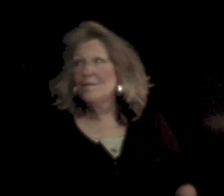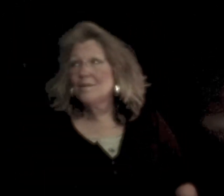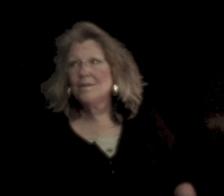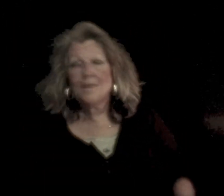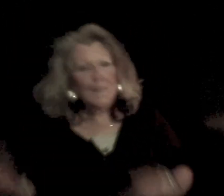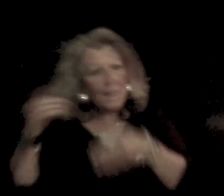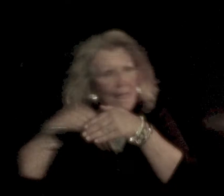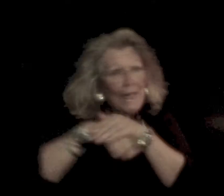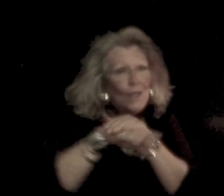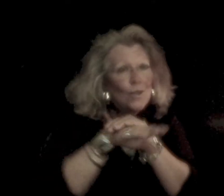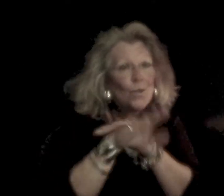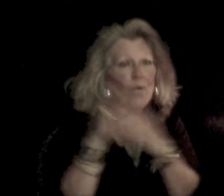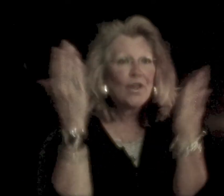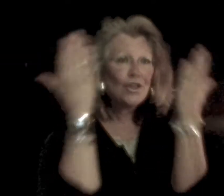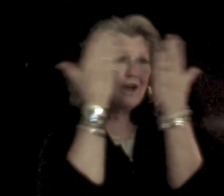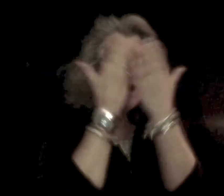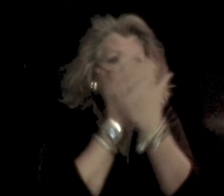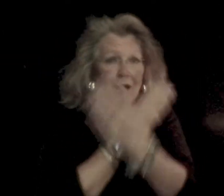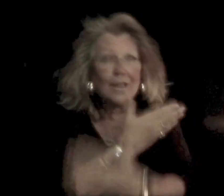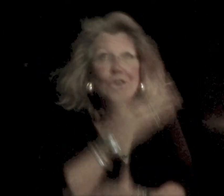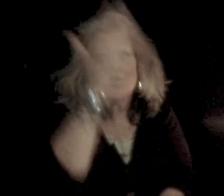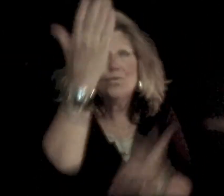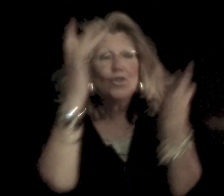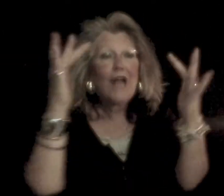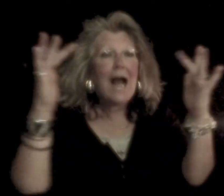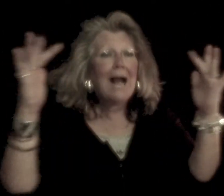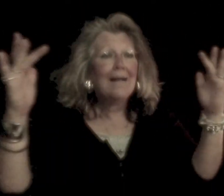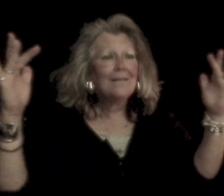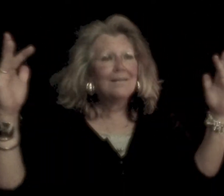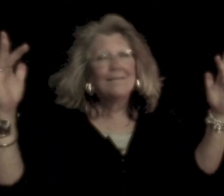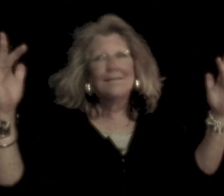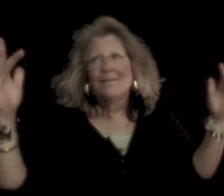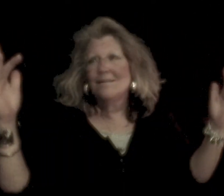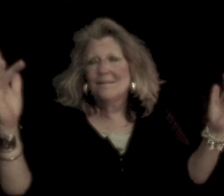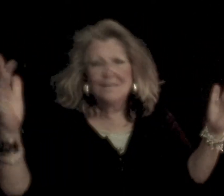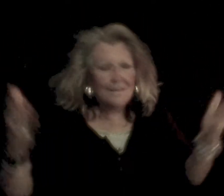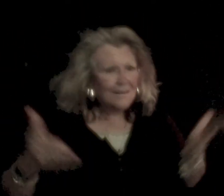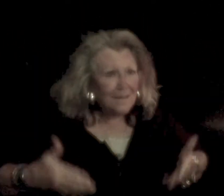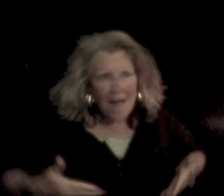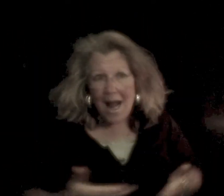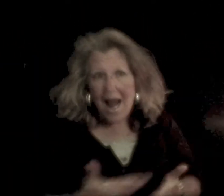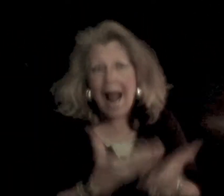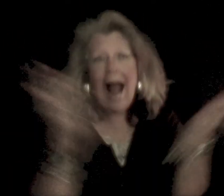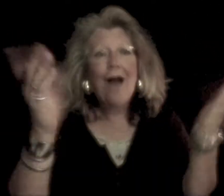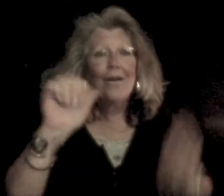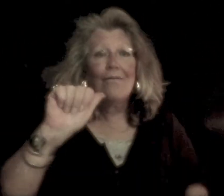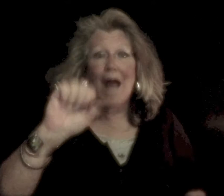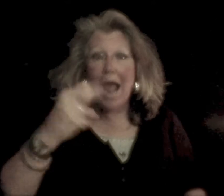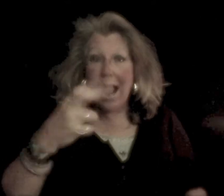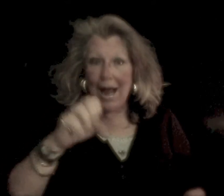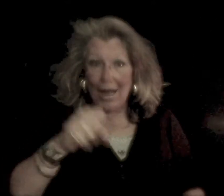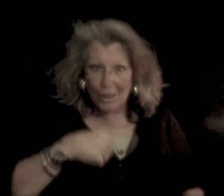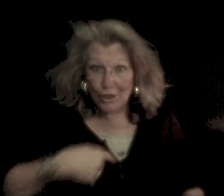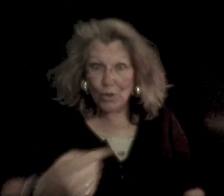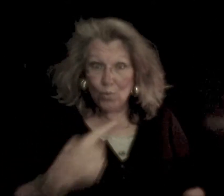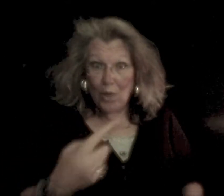Into the darkness to shine Out of ashes we